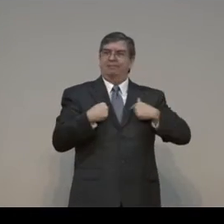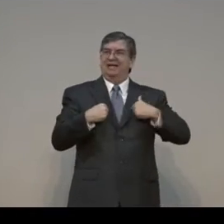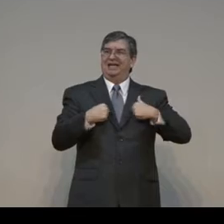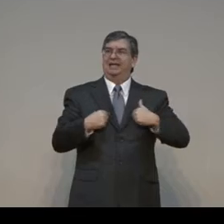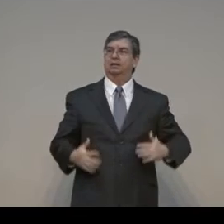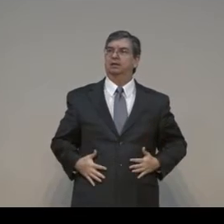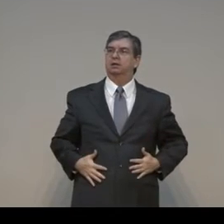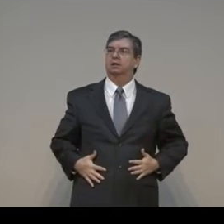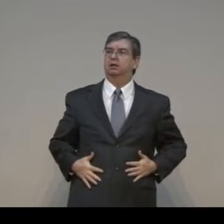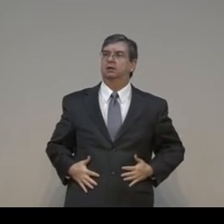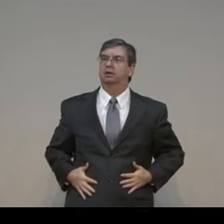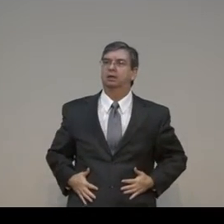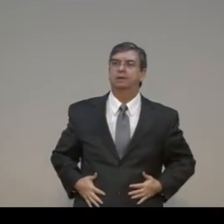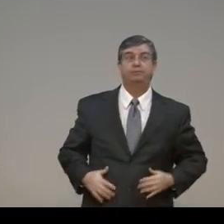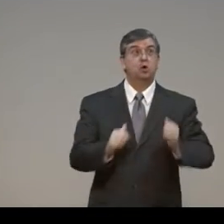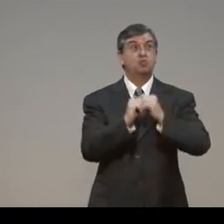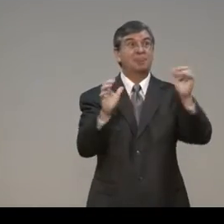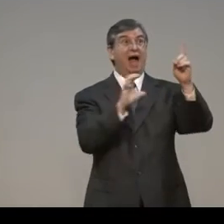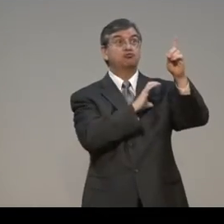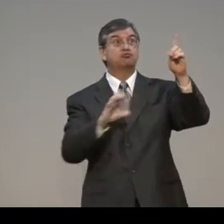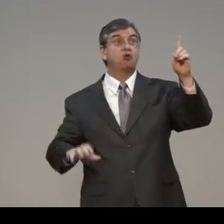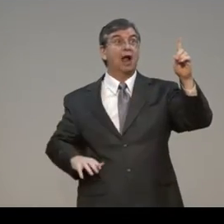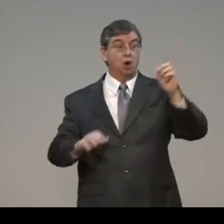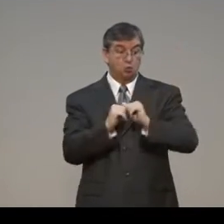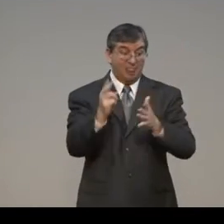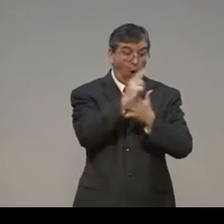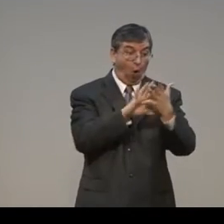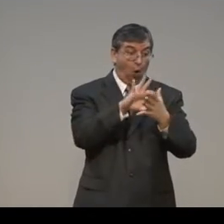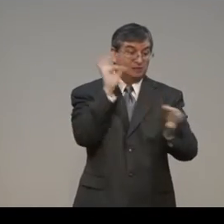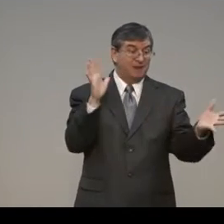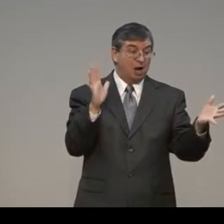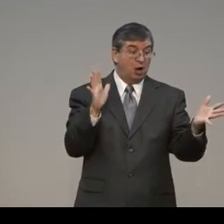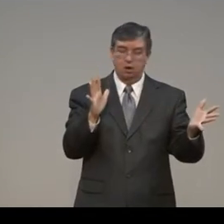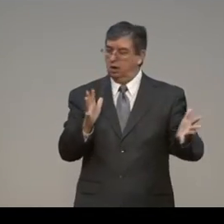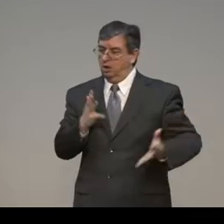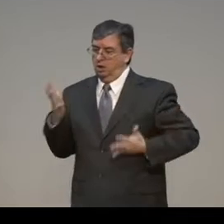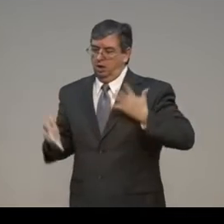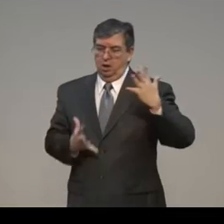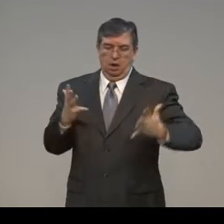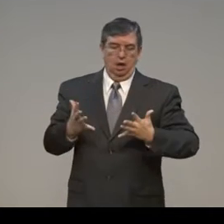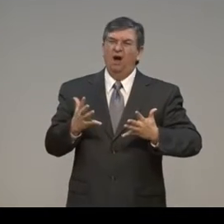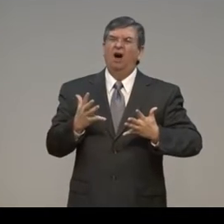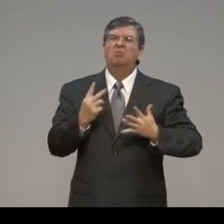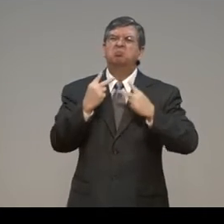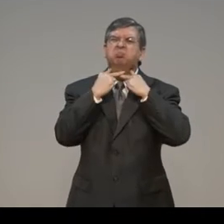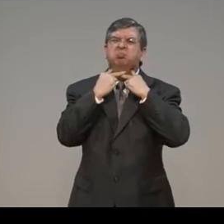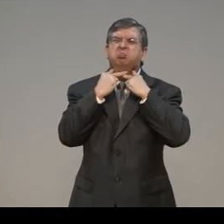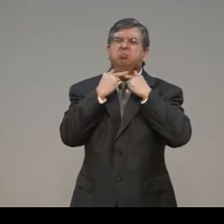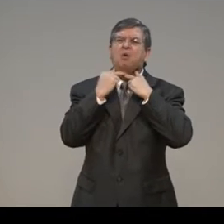me. feeds me. Without Christ, without the Holy Spirit, there's